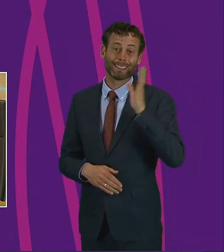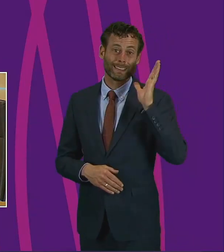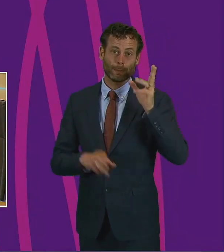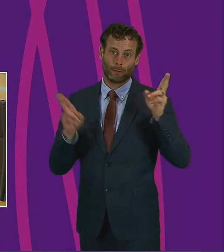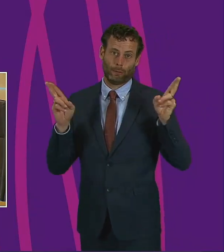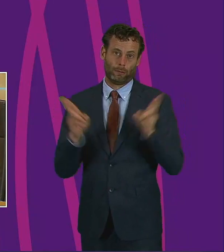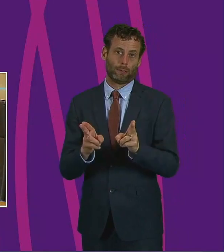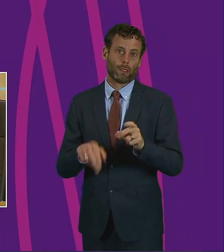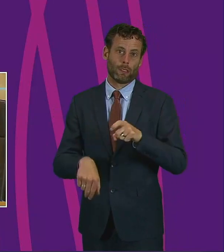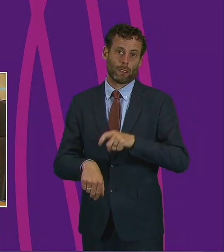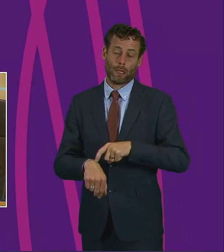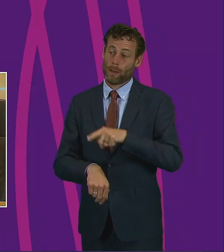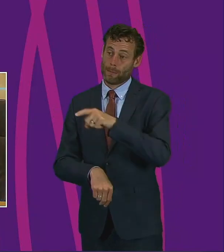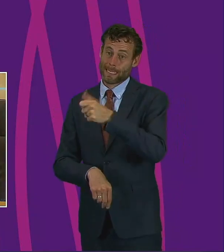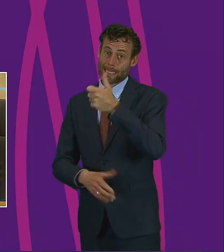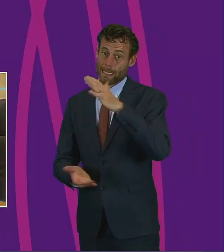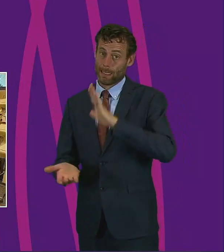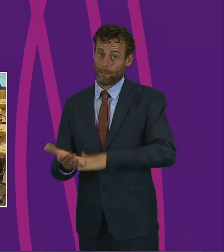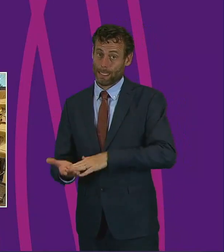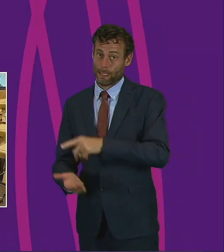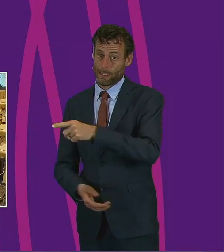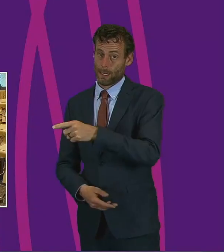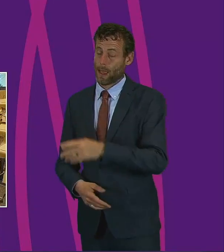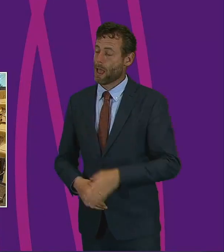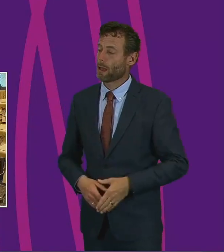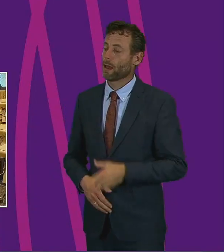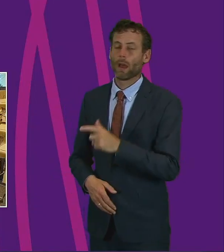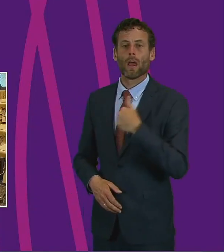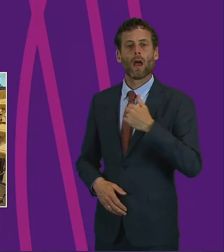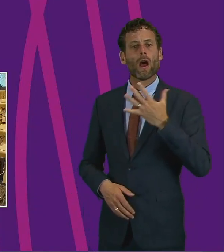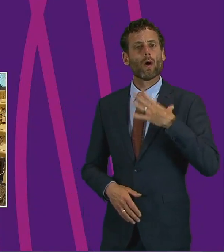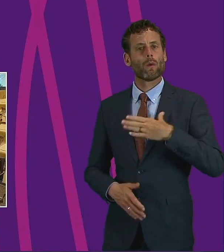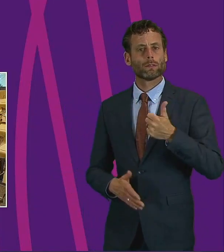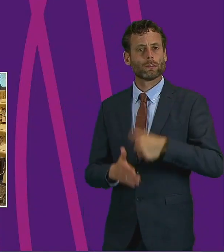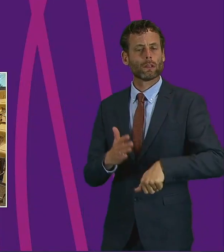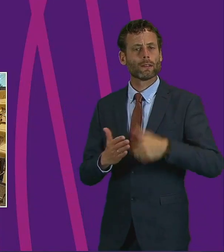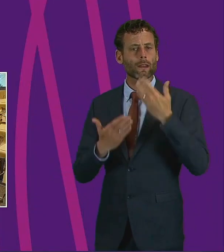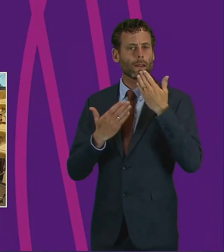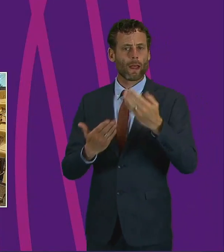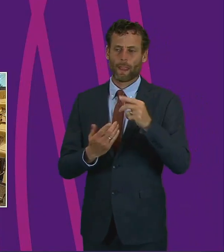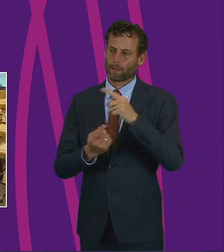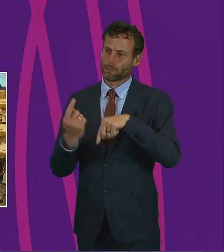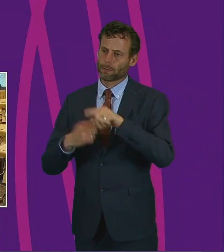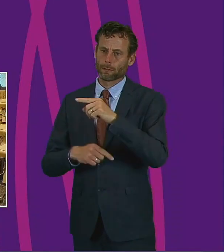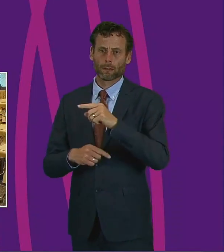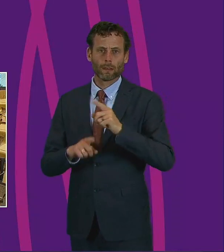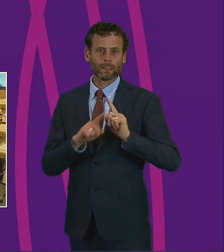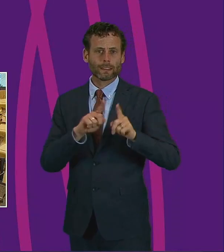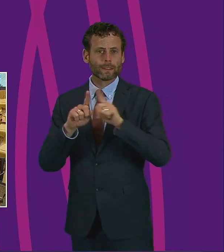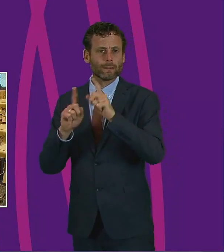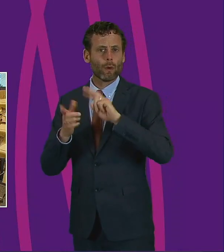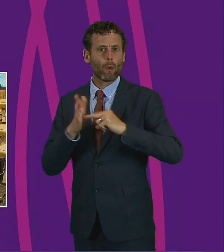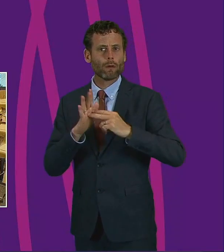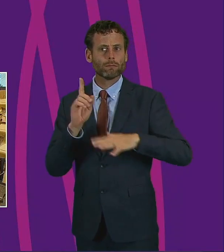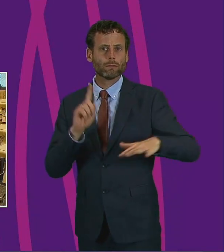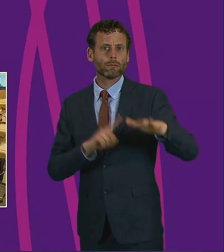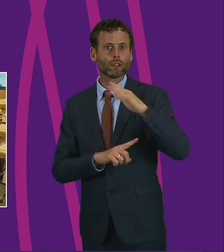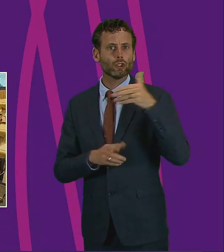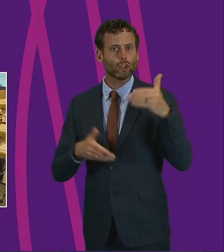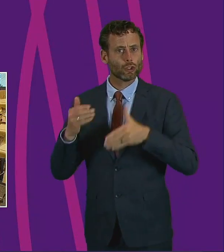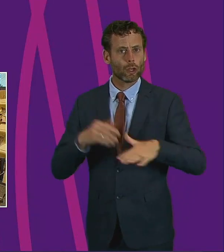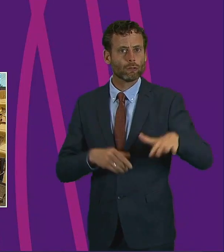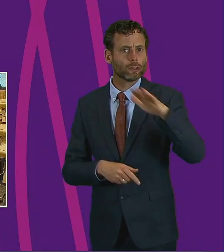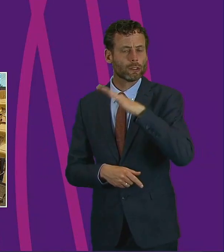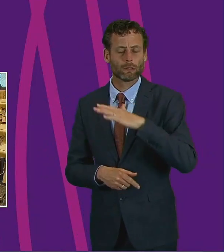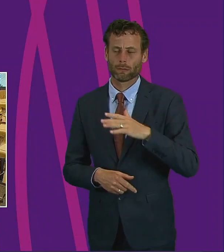Andy Whiteman, six minutes, please. Andy presenting officer. I want to start by thanking all the community organisations across Scotland to charities, voluntary groups, local